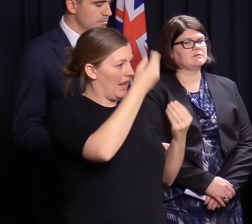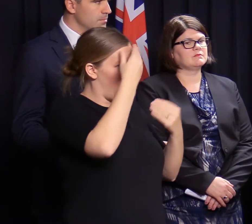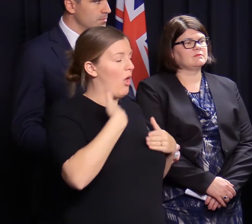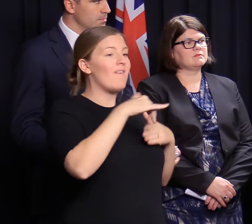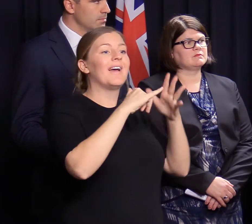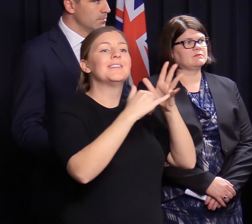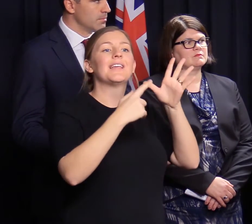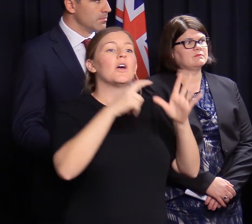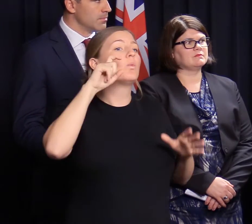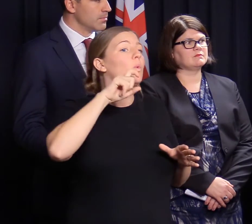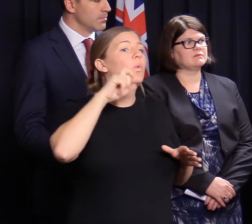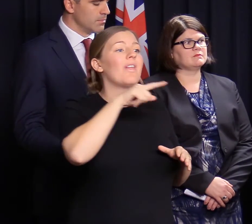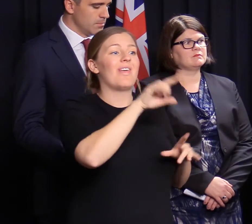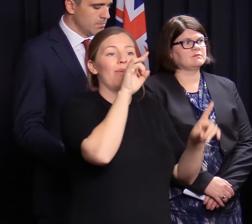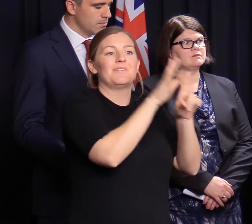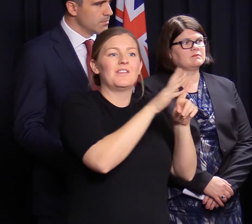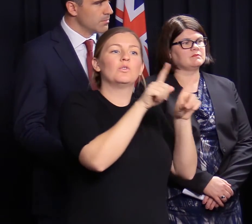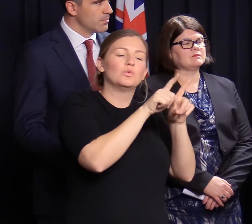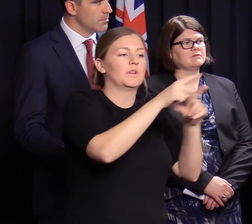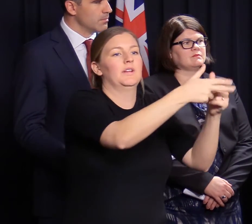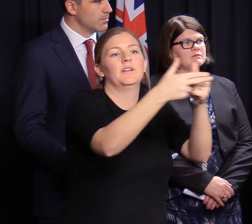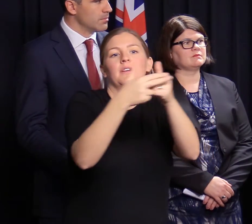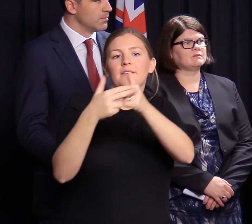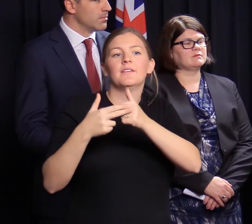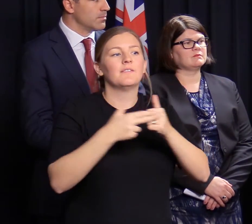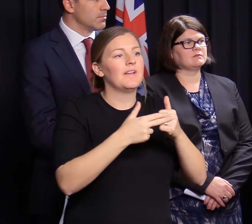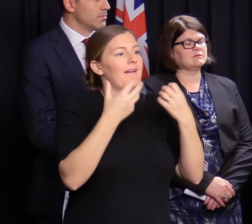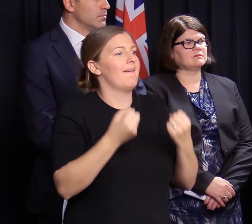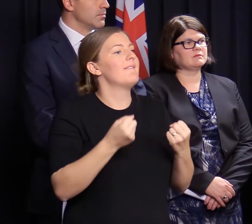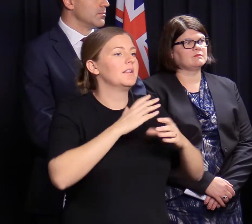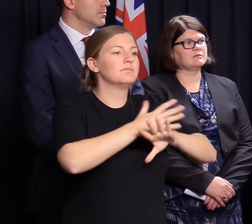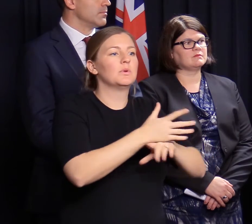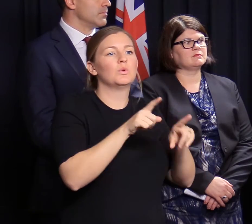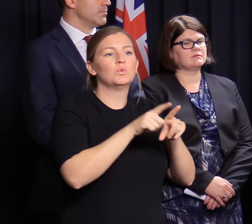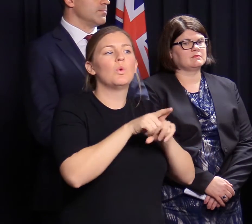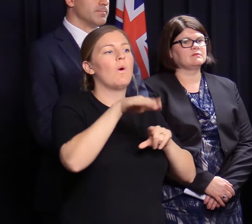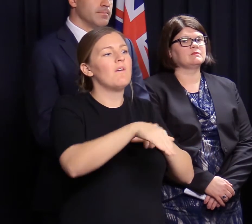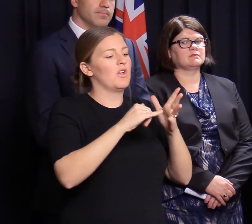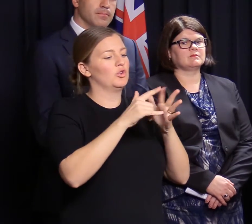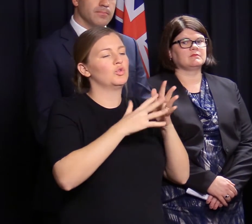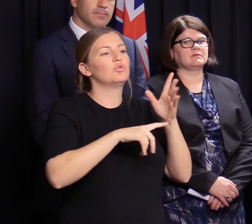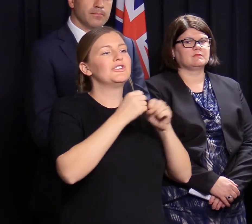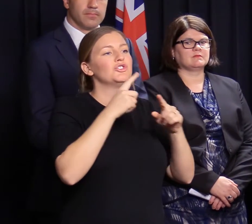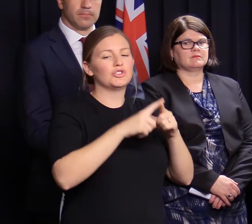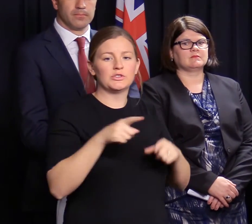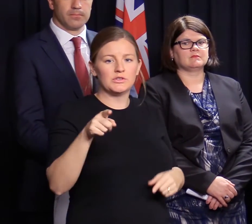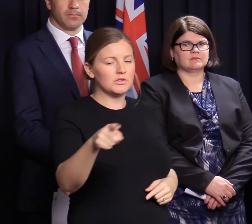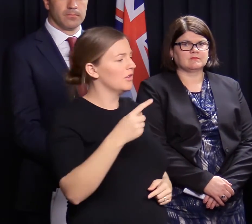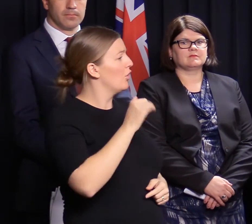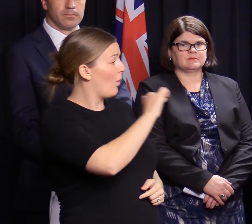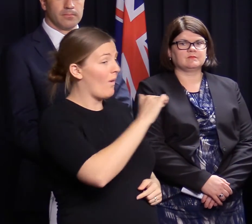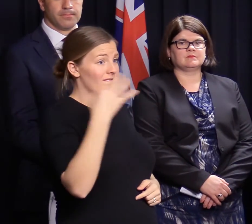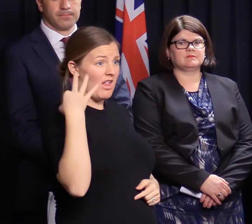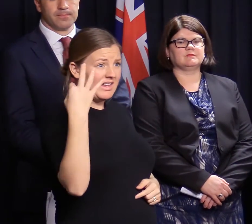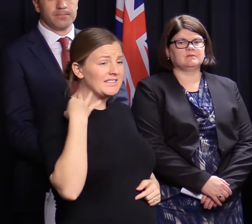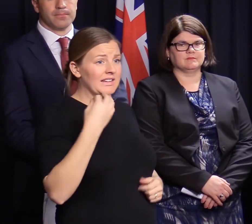some work in relation to some infrastructure damage associated with some of their sewage infrastructure. How are your volunteers coping,